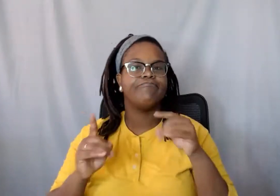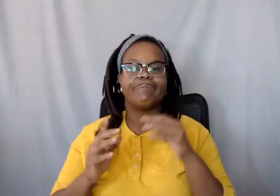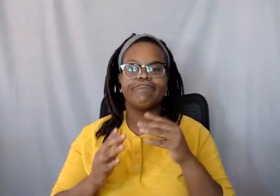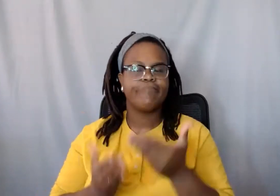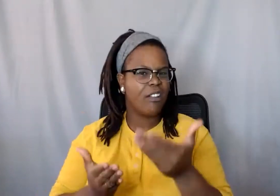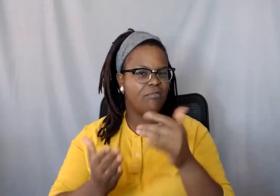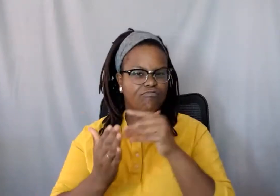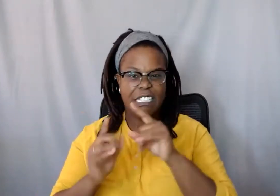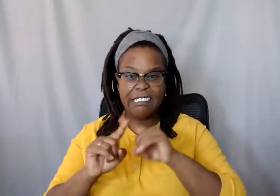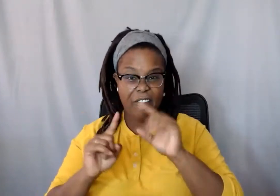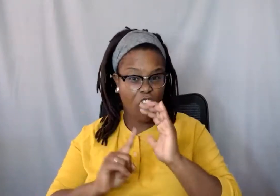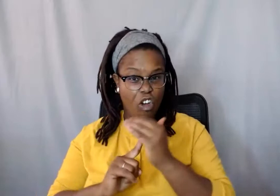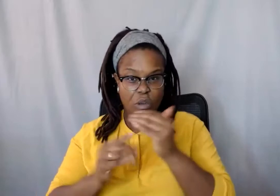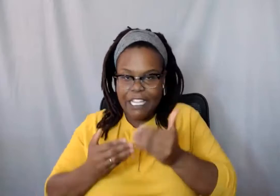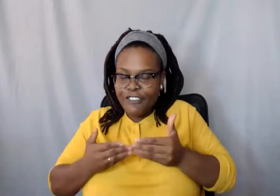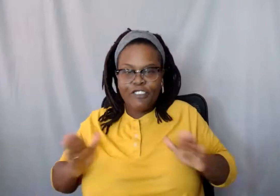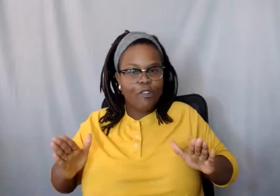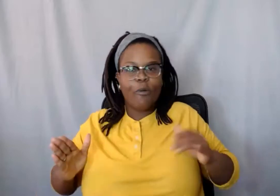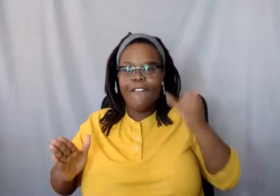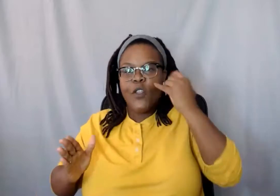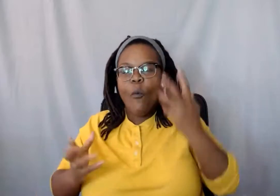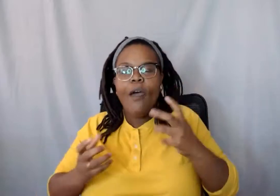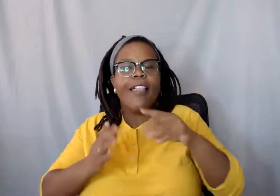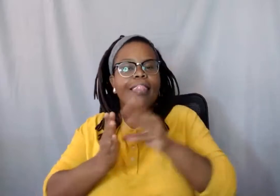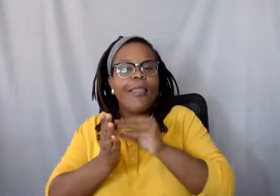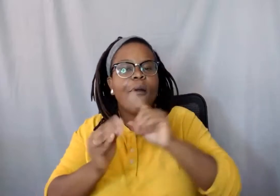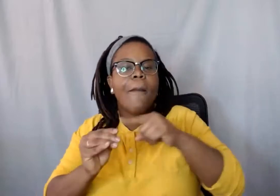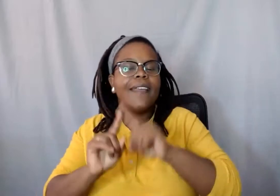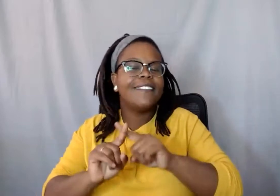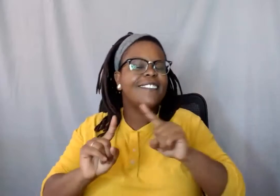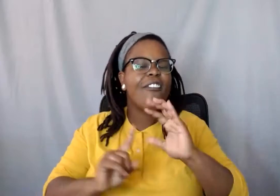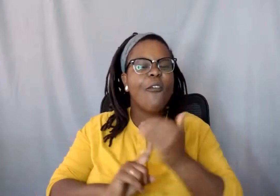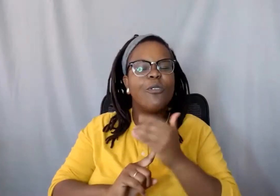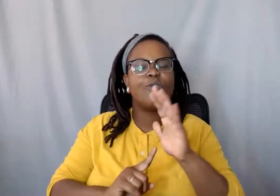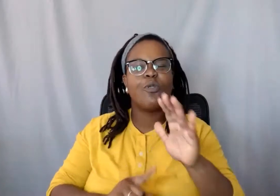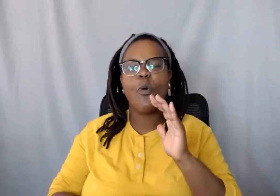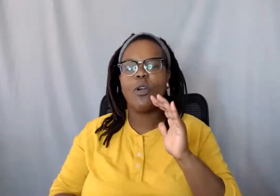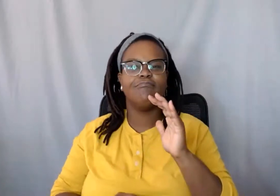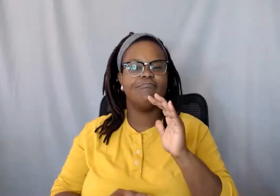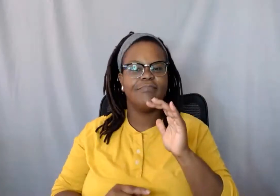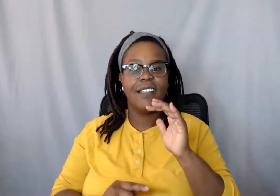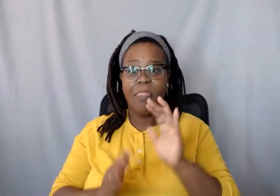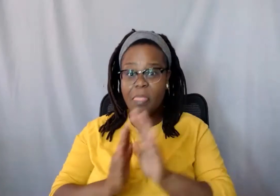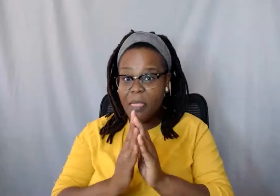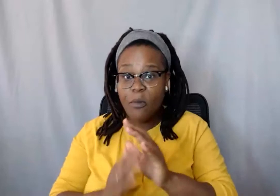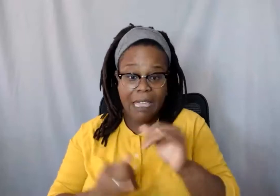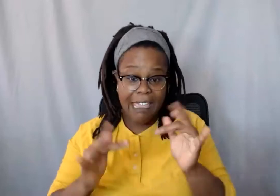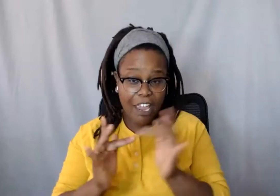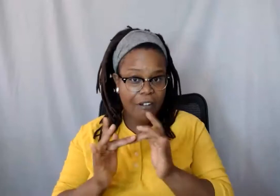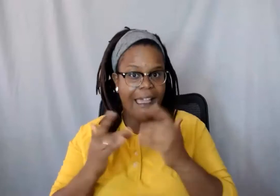in general. Like if you want to learn about a different culture, you can, the internet is a very vast information. And for Wikipedia, as much as people